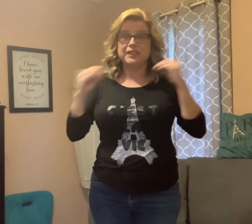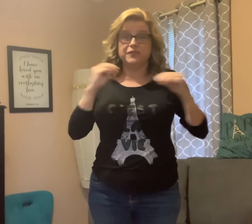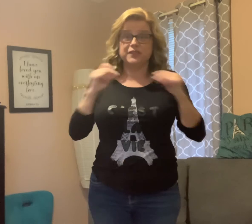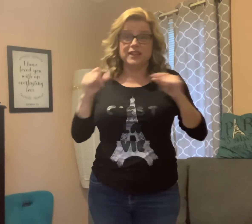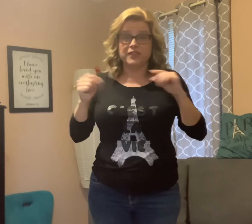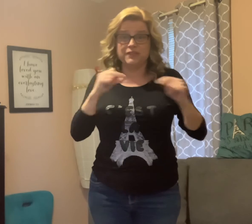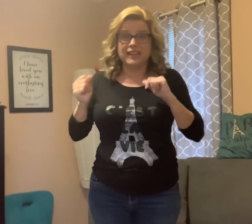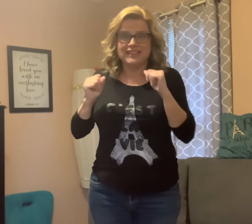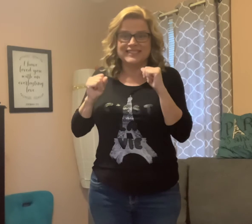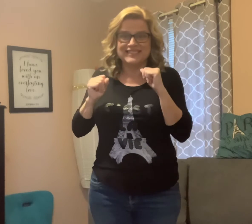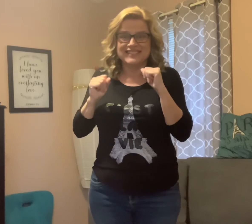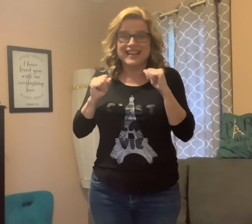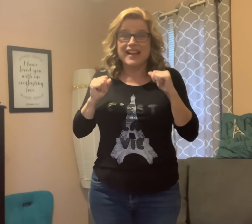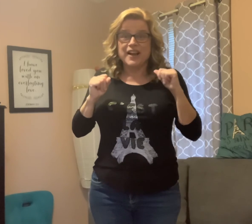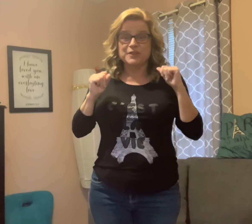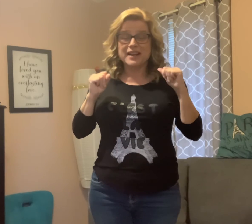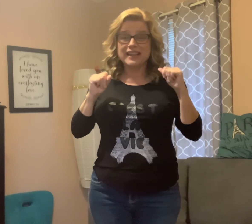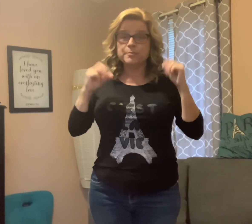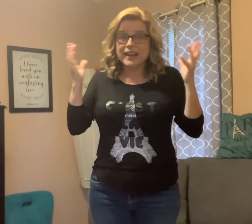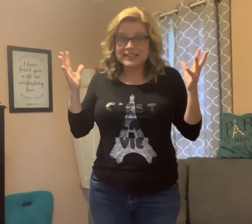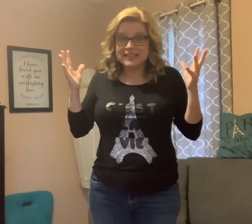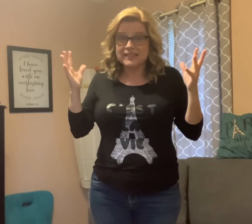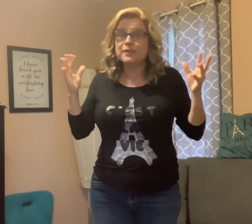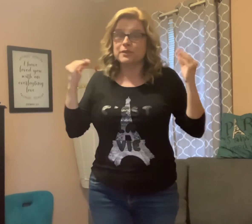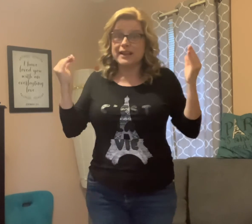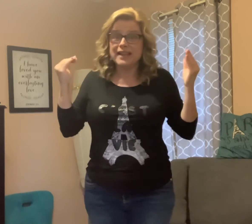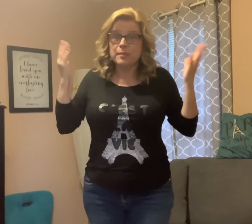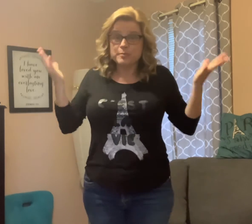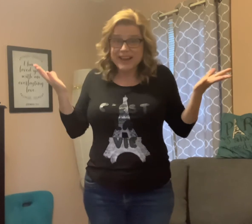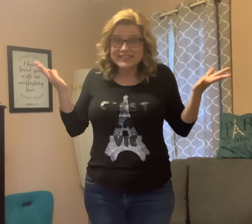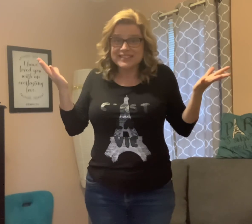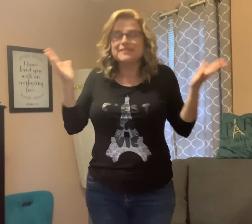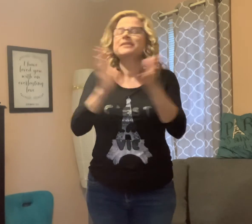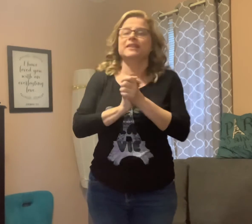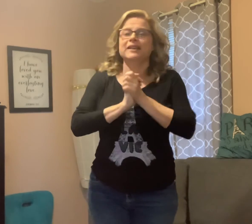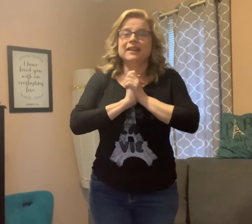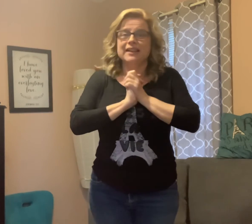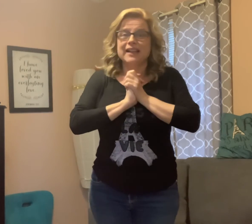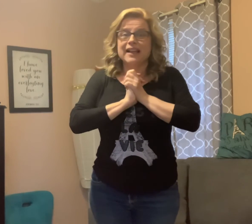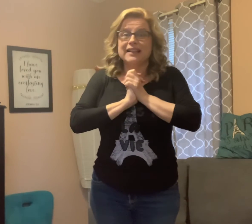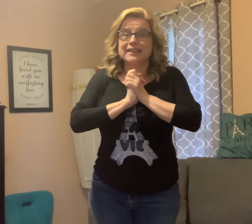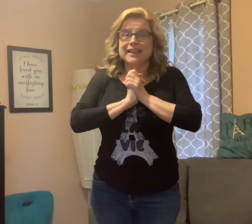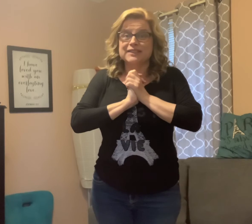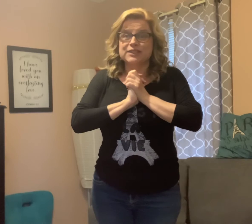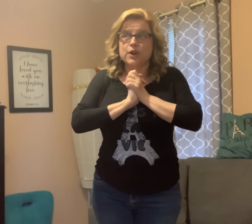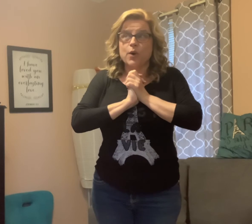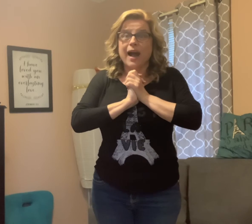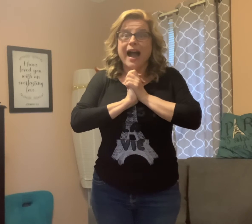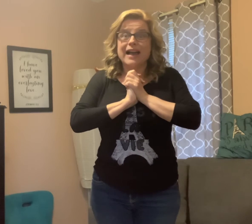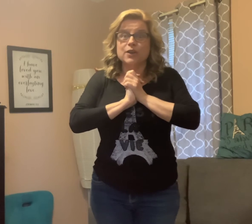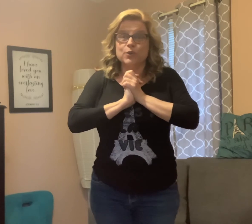Vite, vite, vite, vite, vite. You ready? Prête? Ready? Prête? Let's go. Allons.